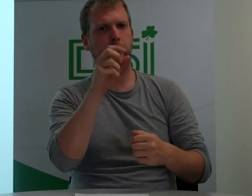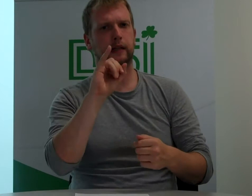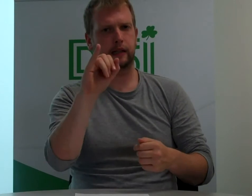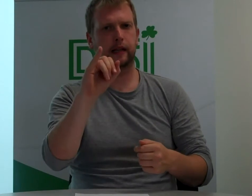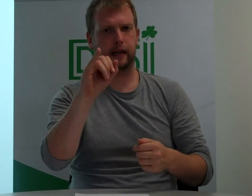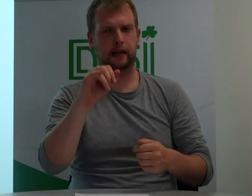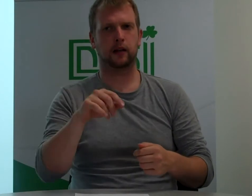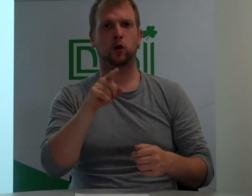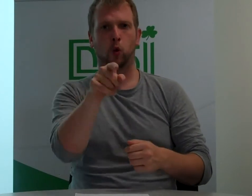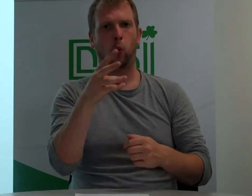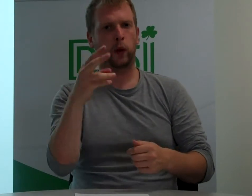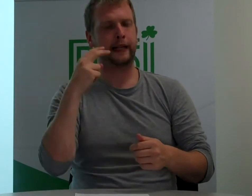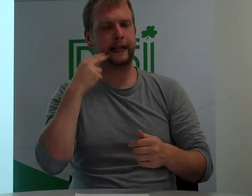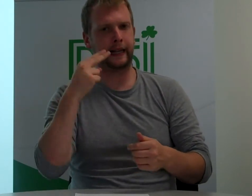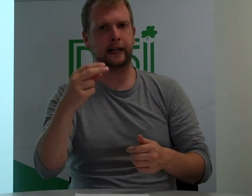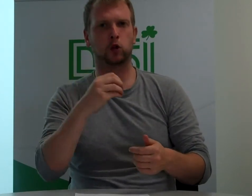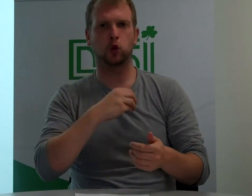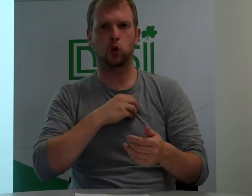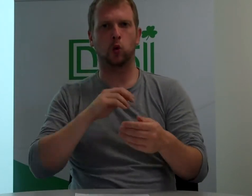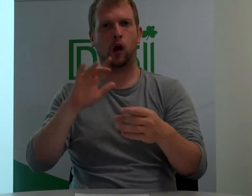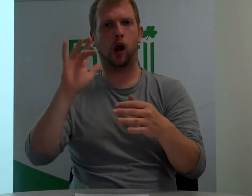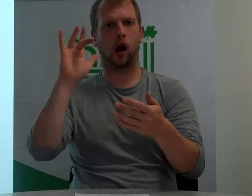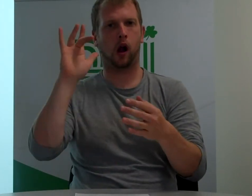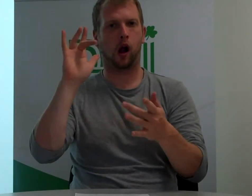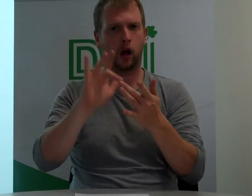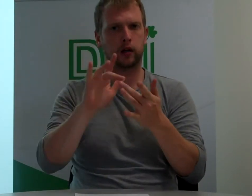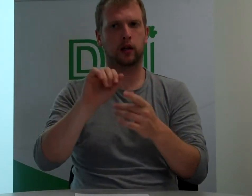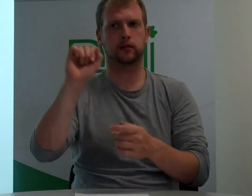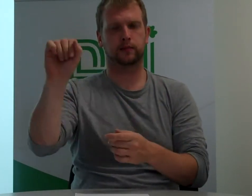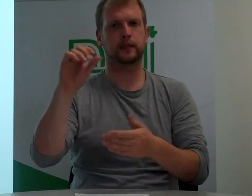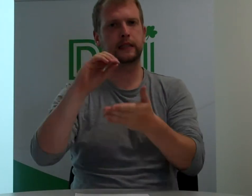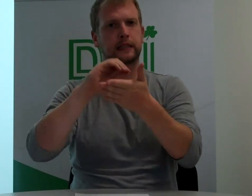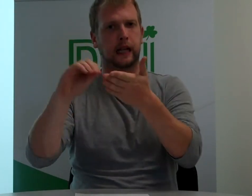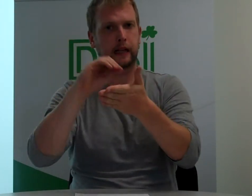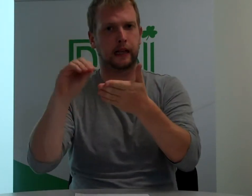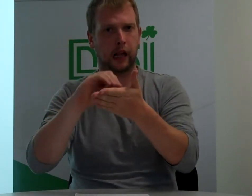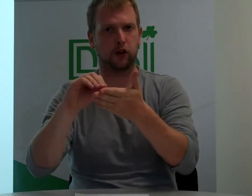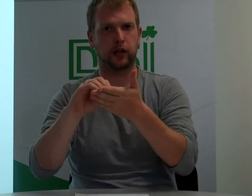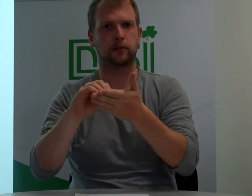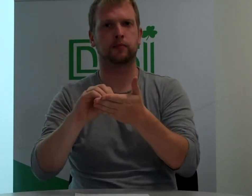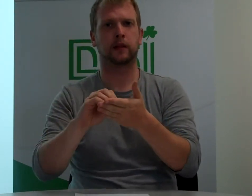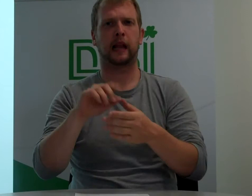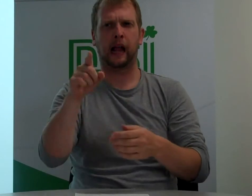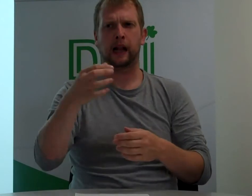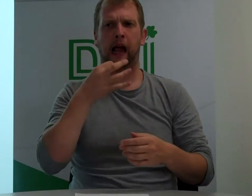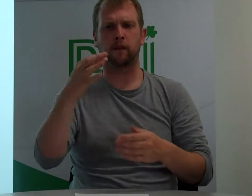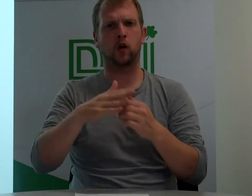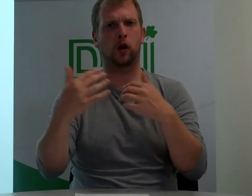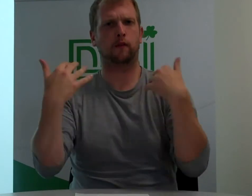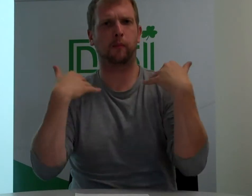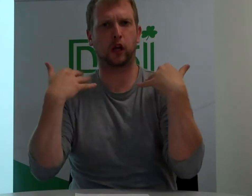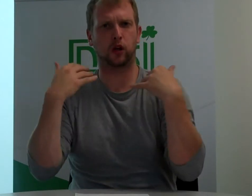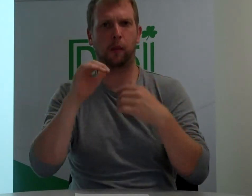the outside needs to contact. there can avoid membership.